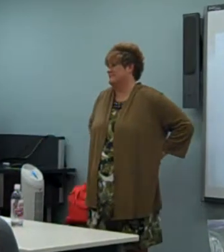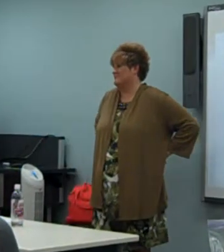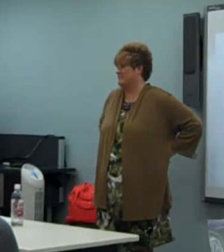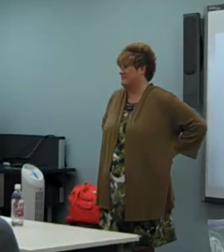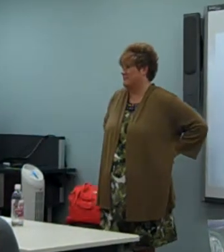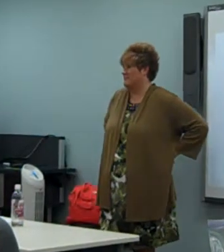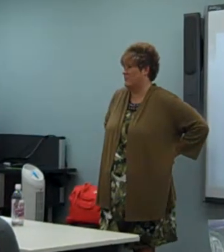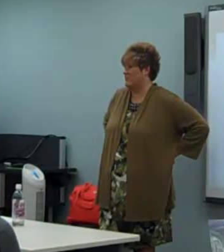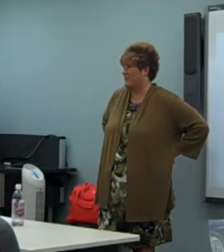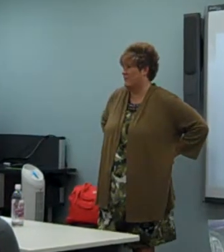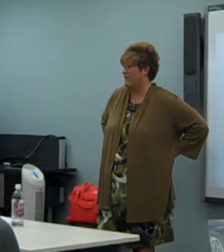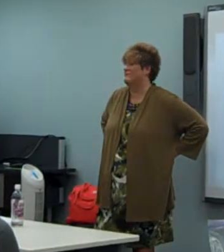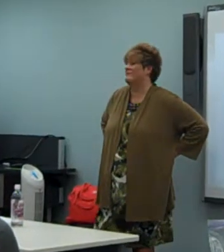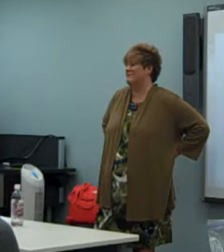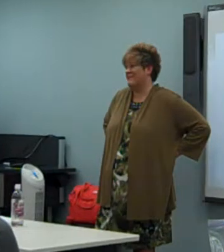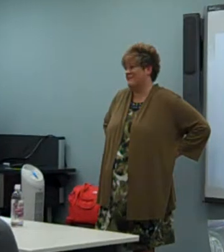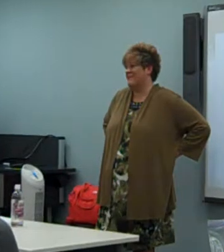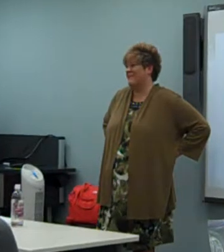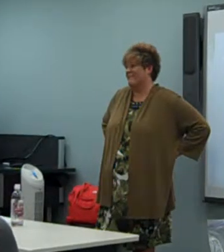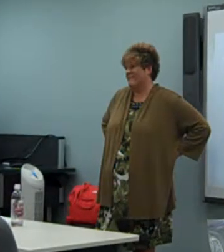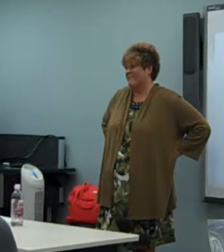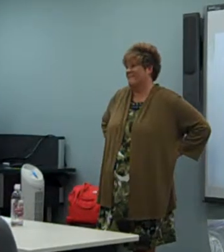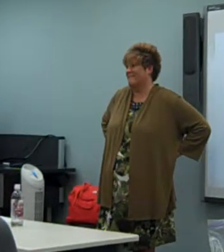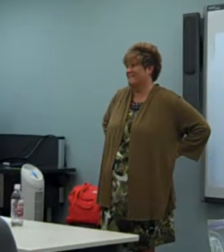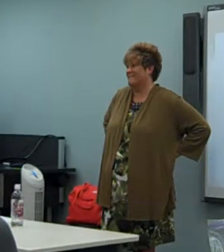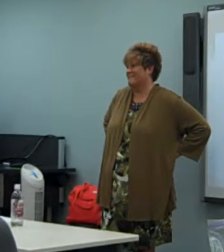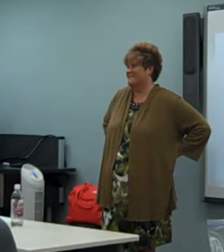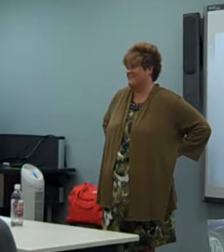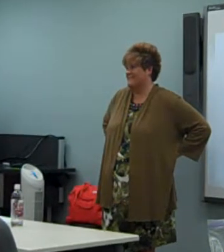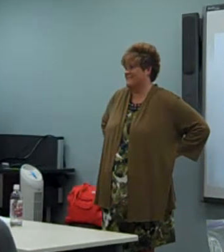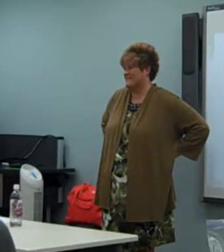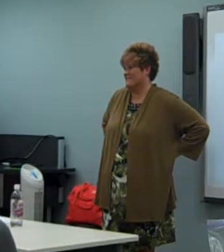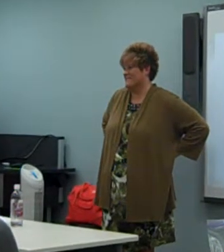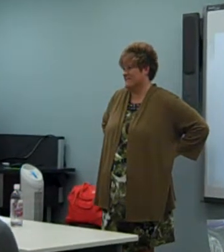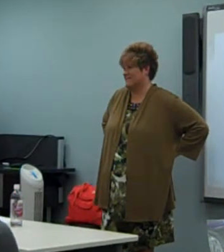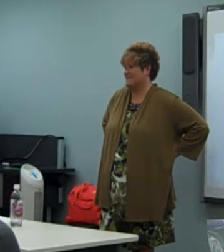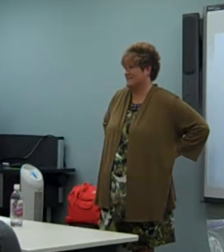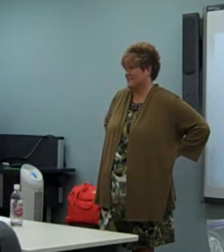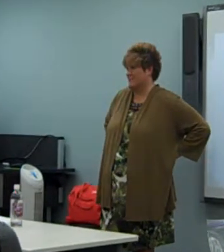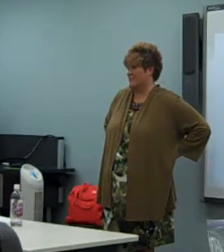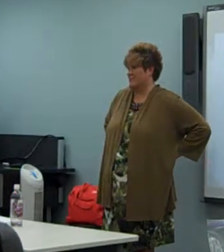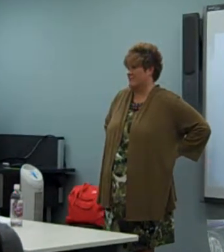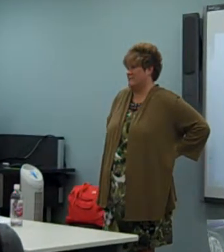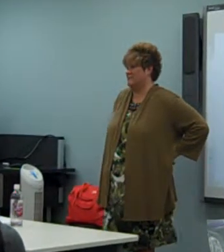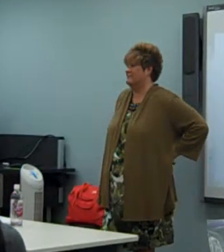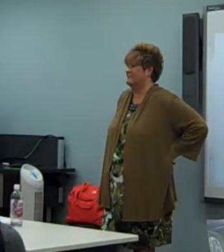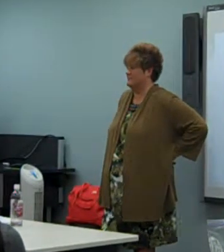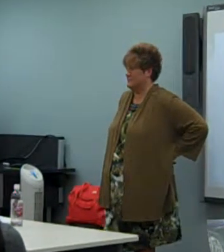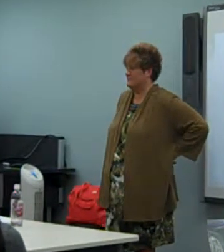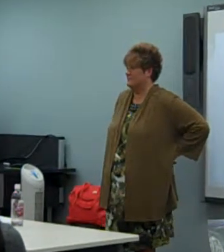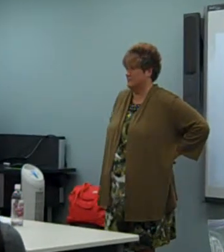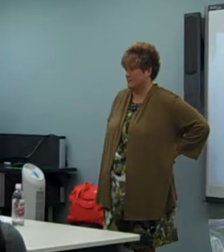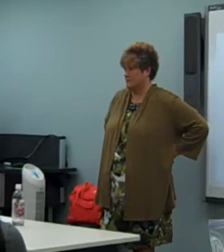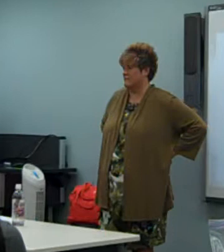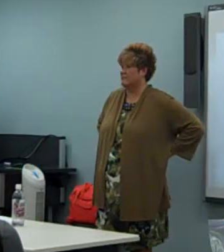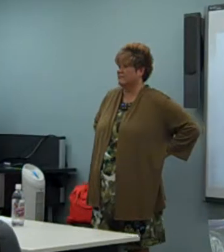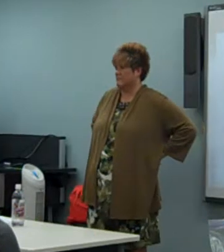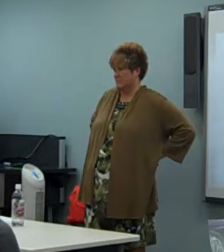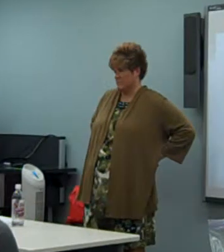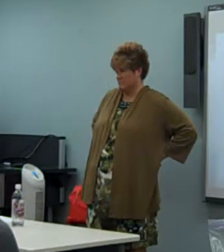is that I don't want to disappoint people. Someone to come up and immediately say that they don't want me to interpret, they don't